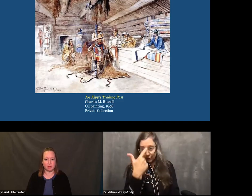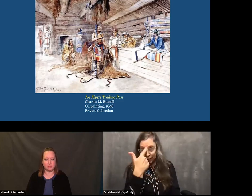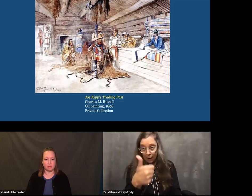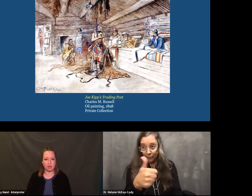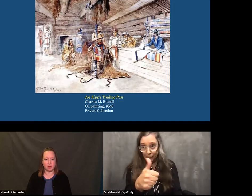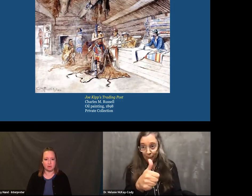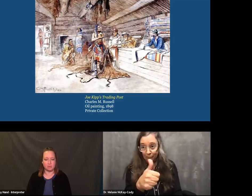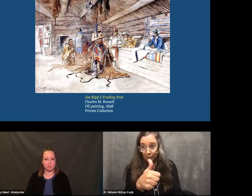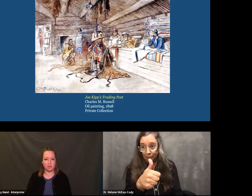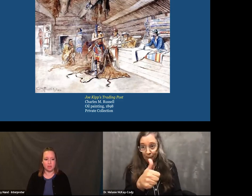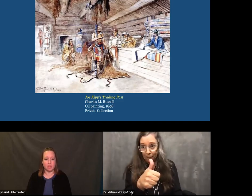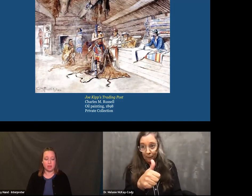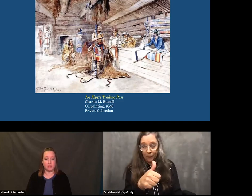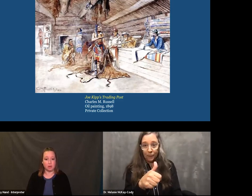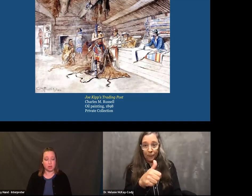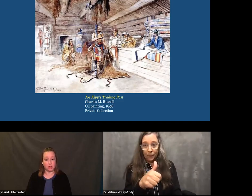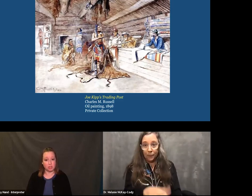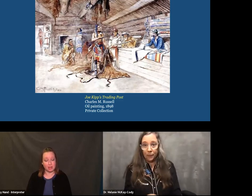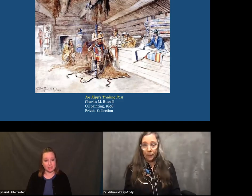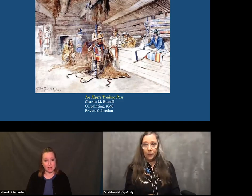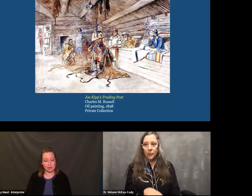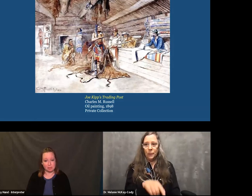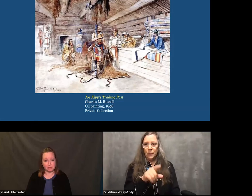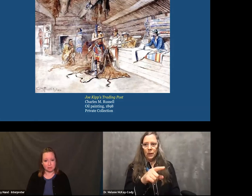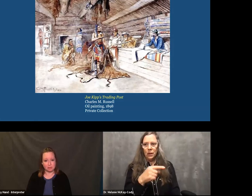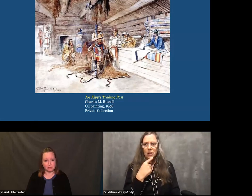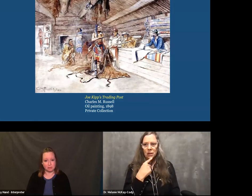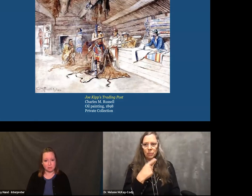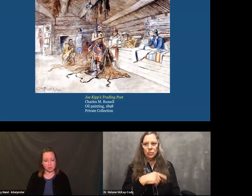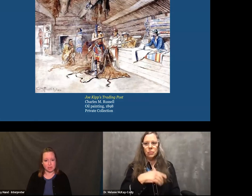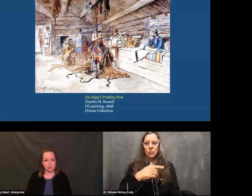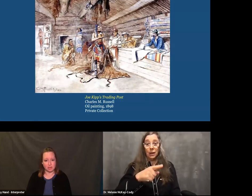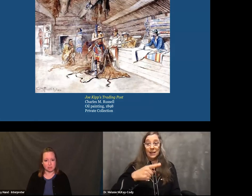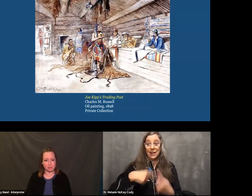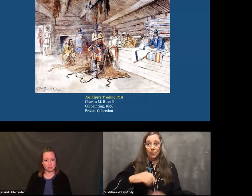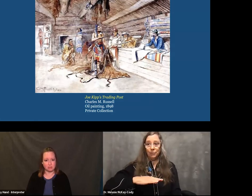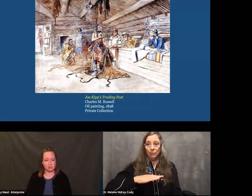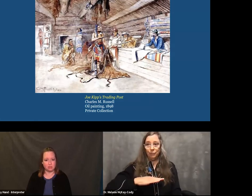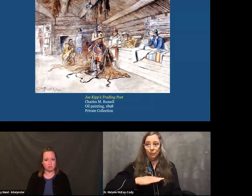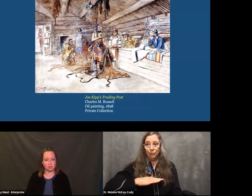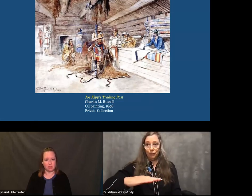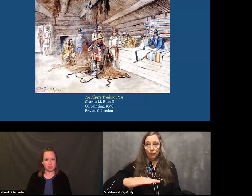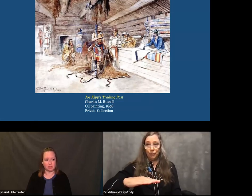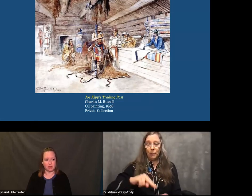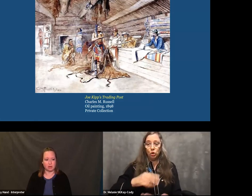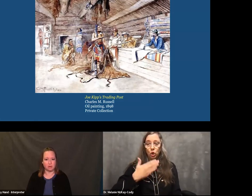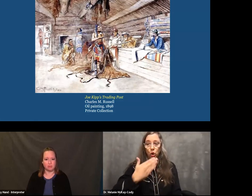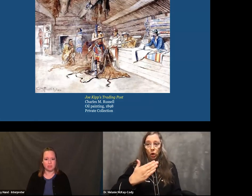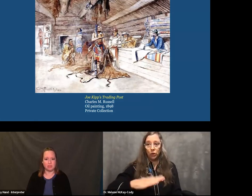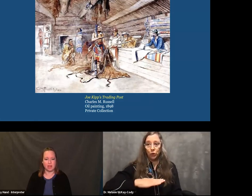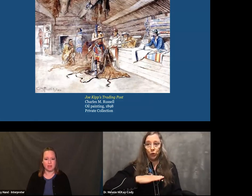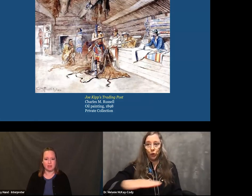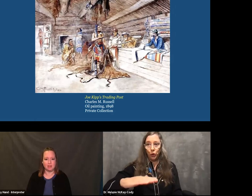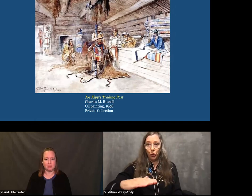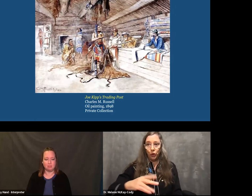the same bag of tobacco. And they're charged a dime or 10 cents for the bag of tobacco.